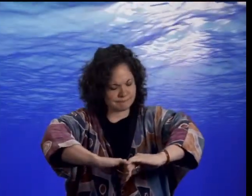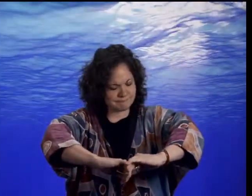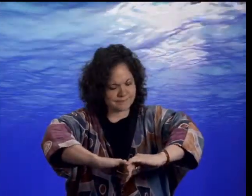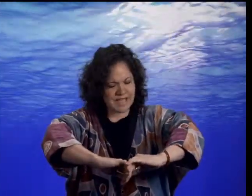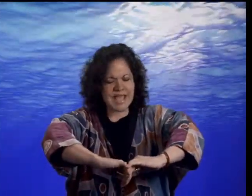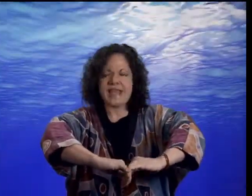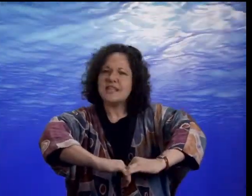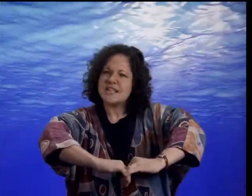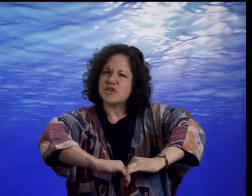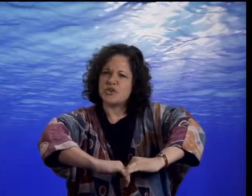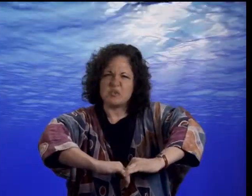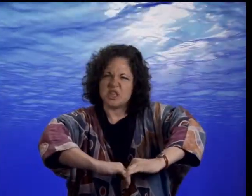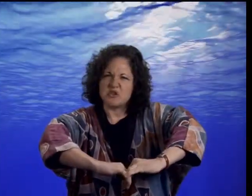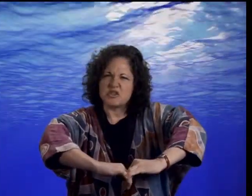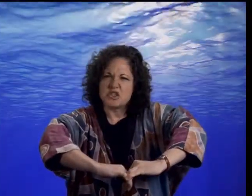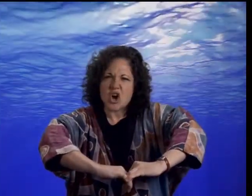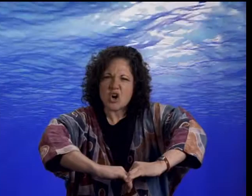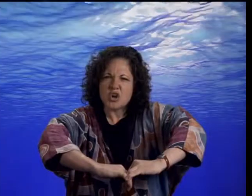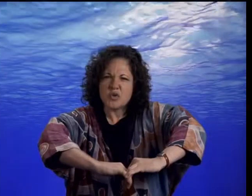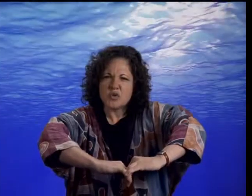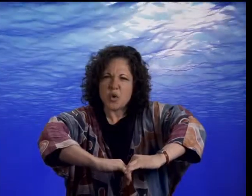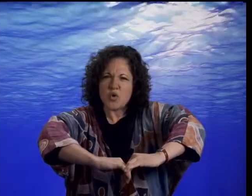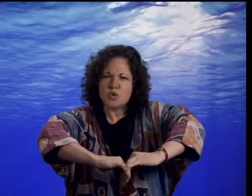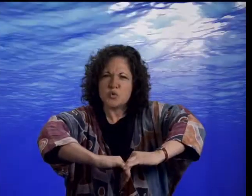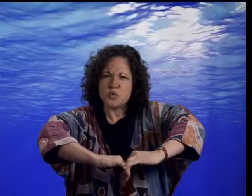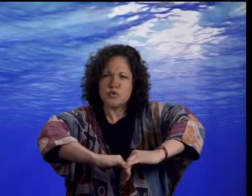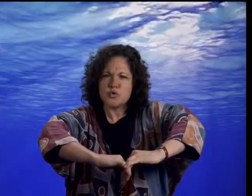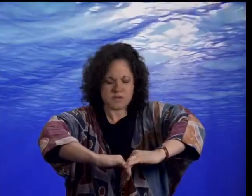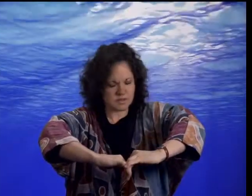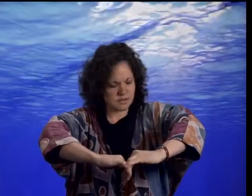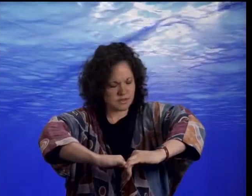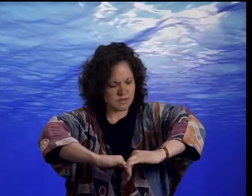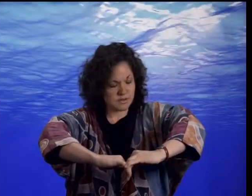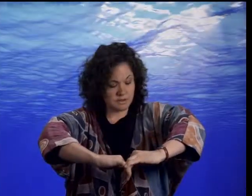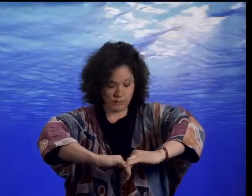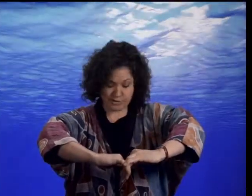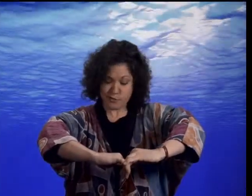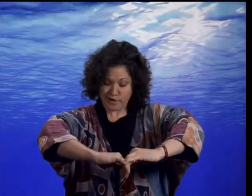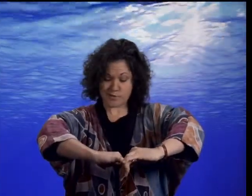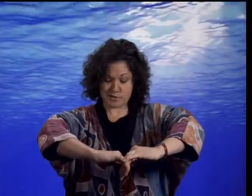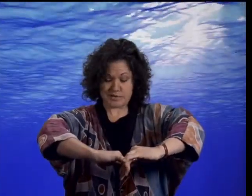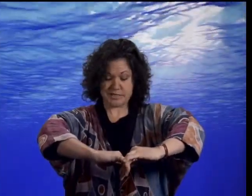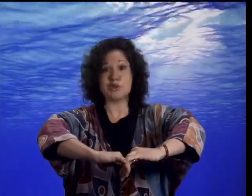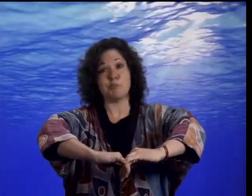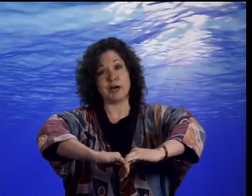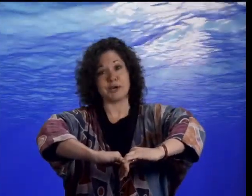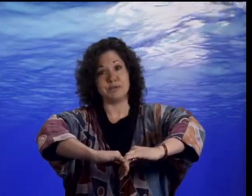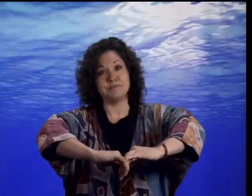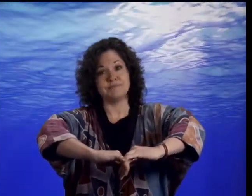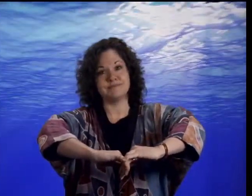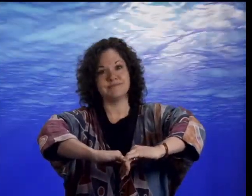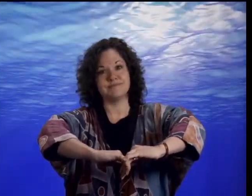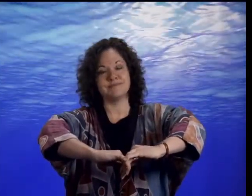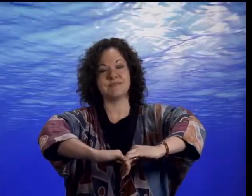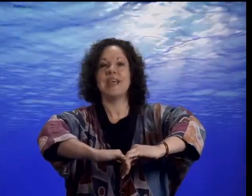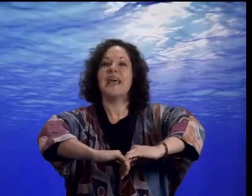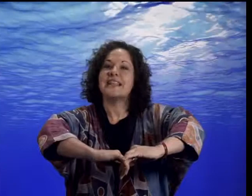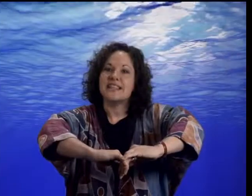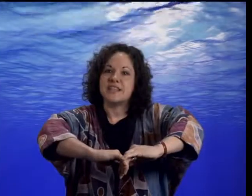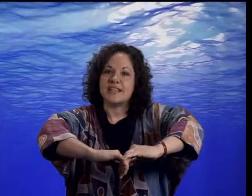And nestled among those gnarled old roots was a rather substantial puddle. And living